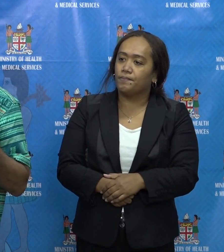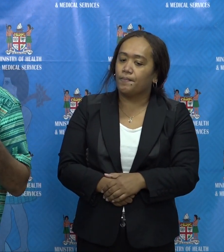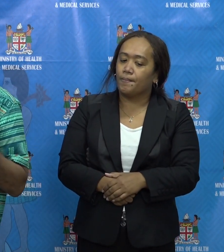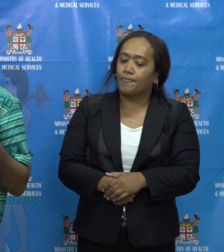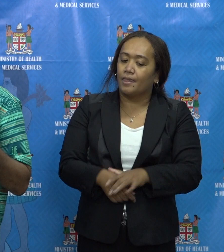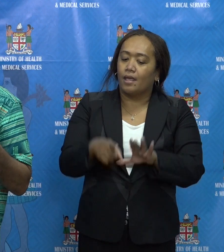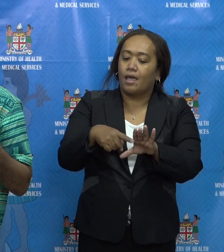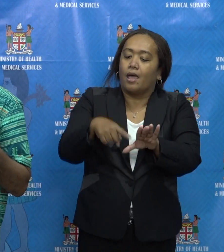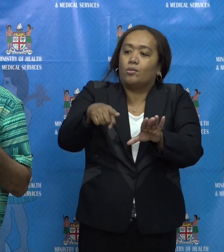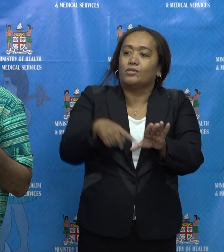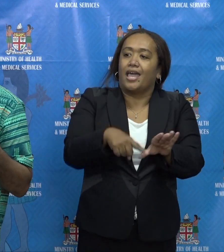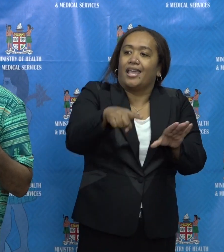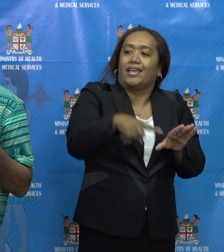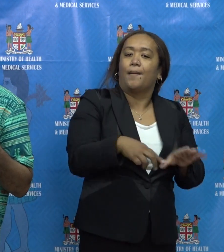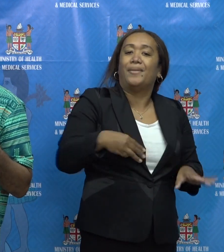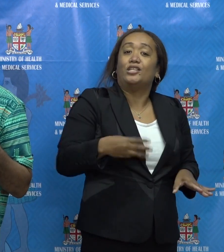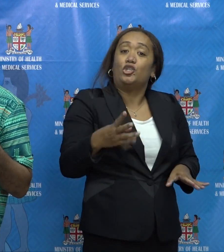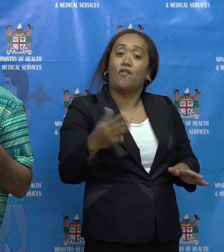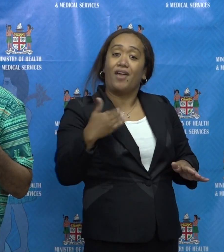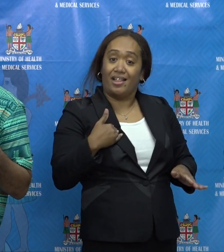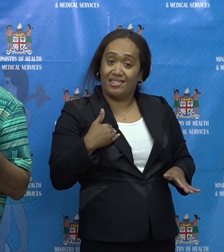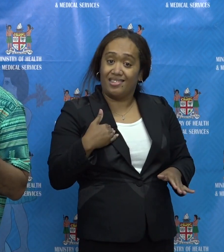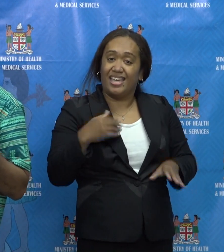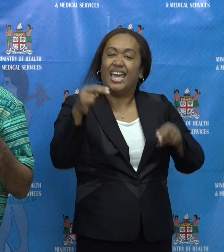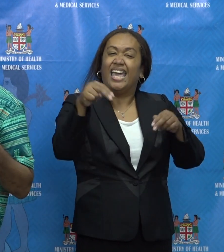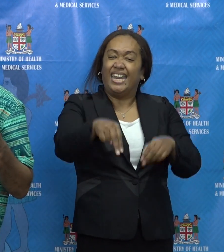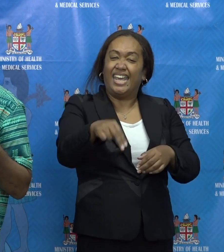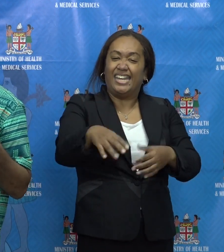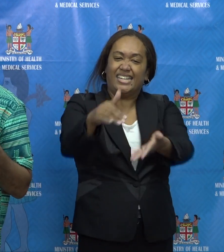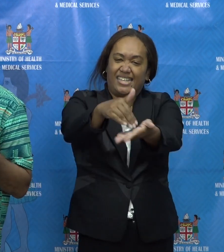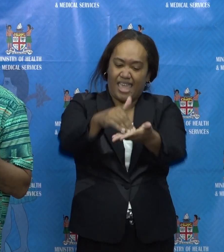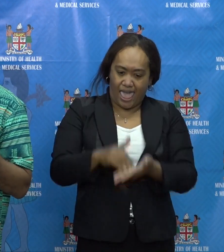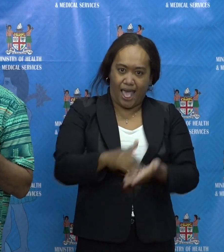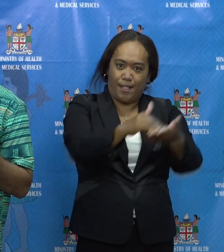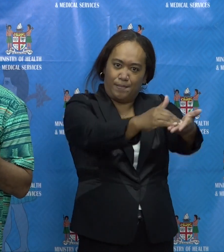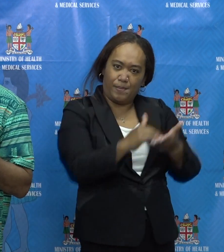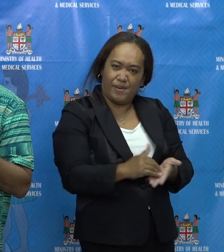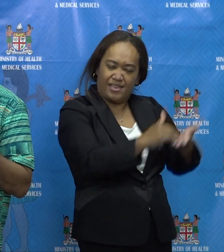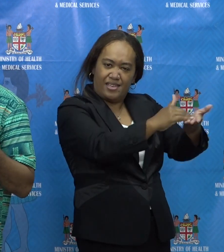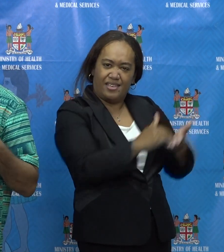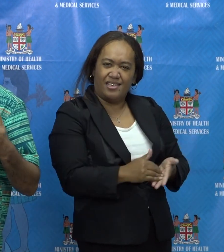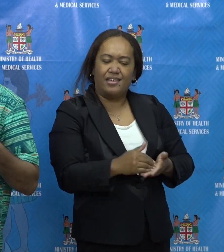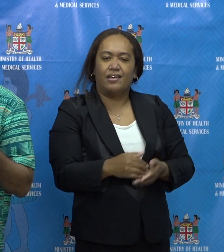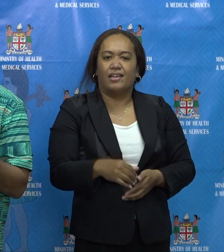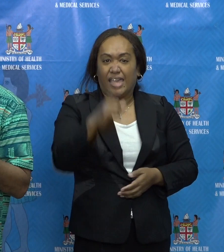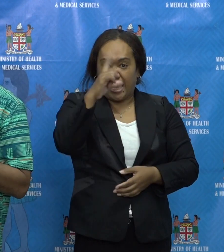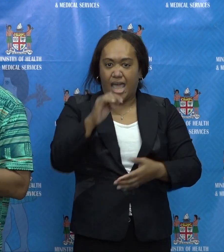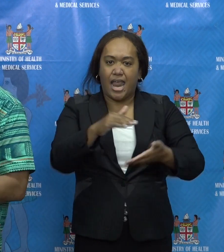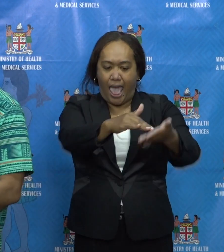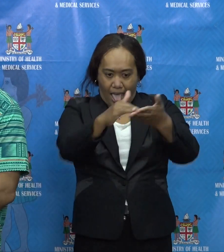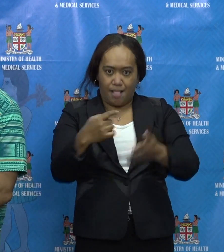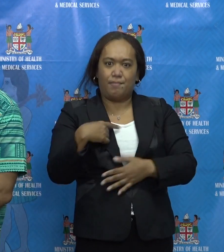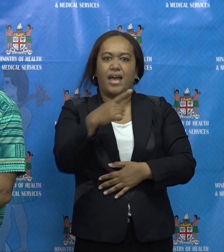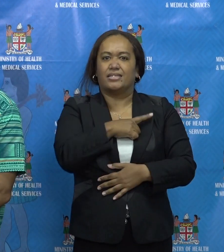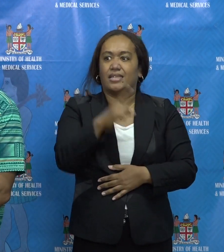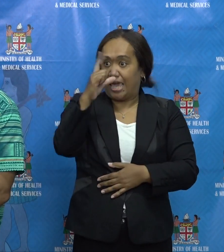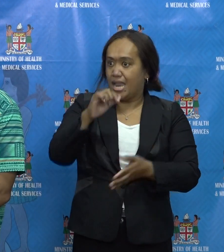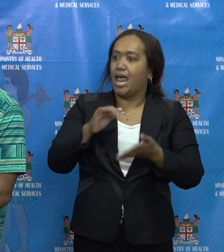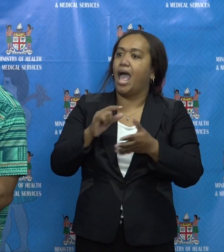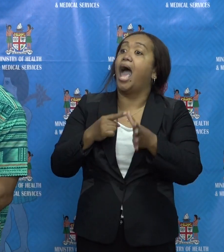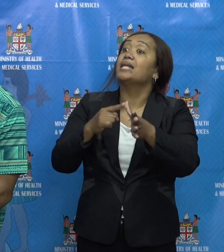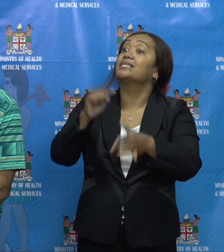little bit outside of the Ministry of Health. It means engaging other ministries who will probably be in a better position to answer the question.